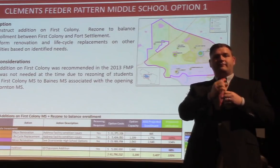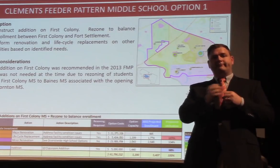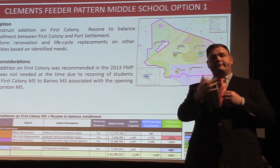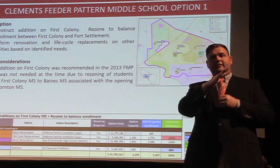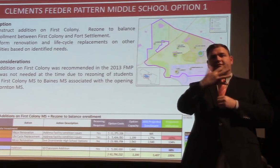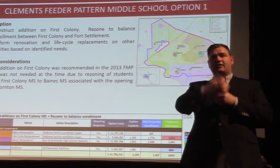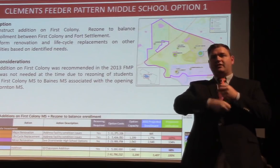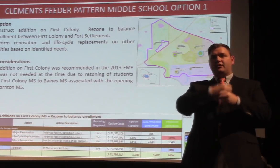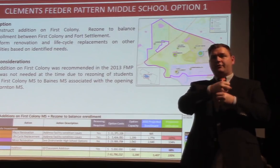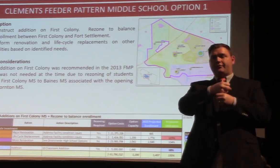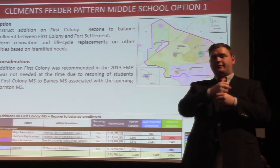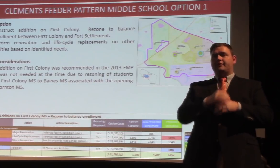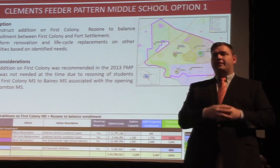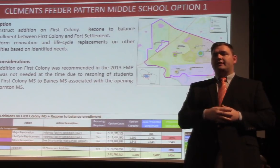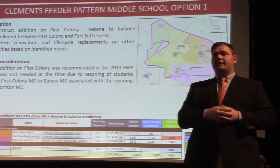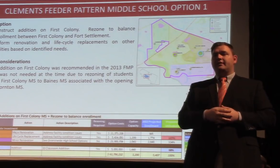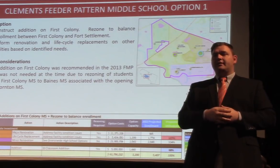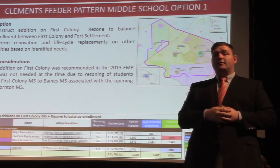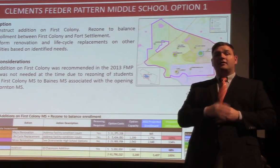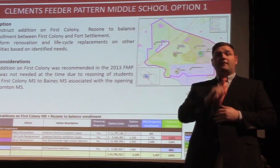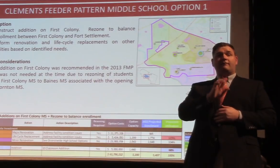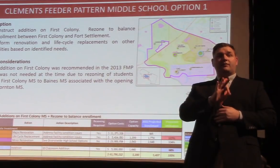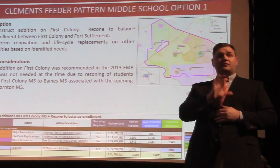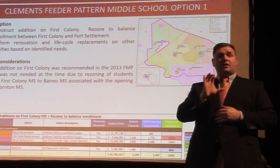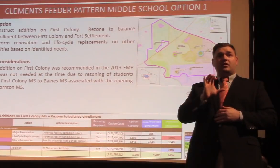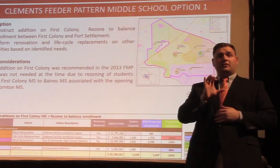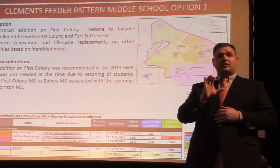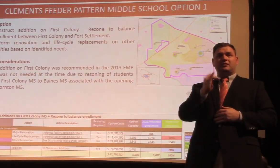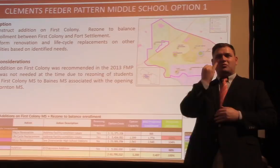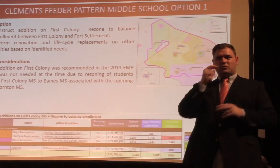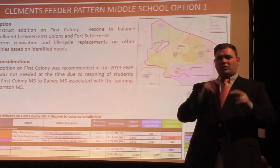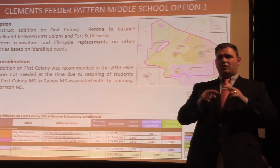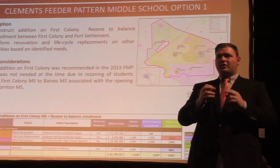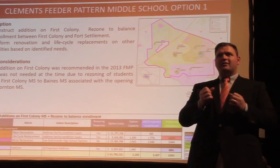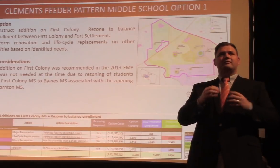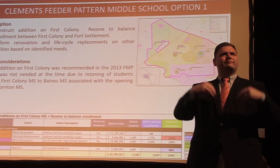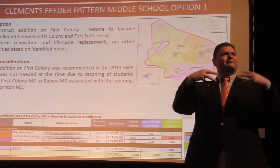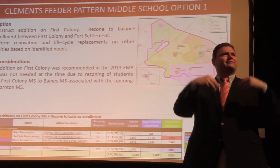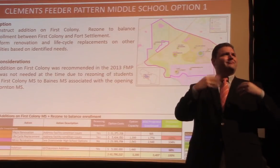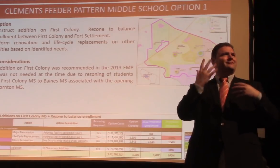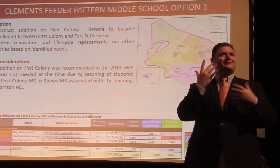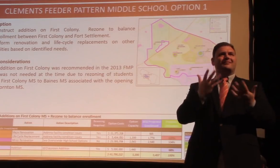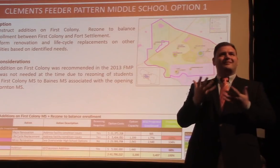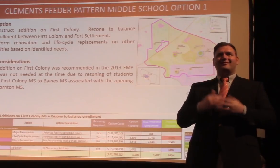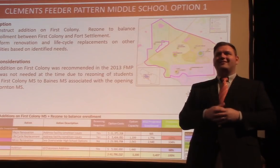First Colony, if we're looking at the capacity, First Colony... I don't know why that keeps happening.